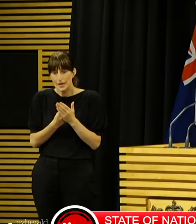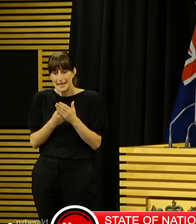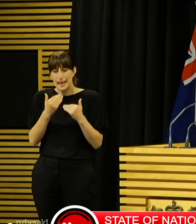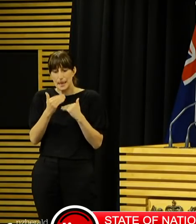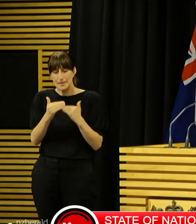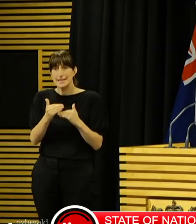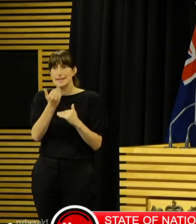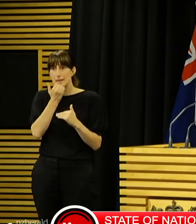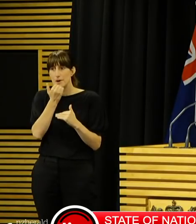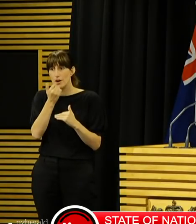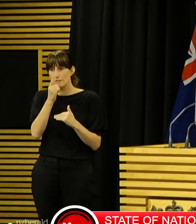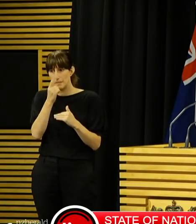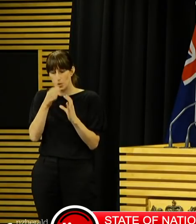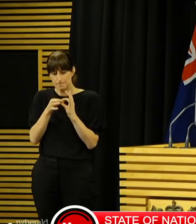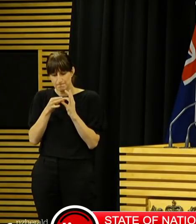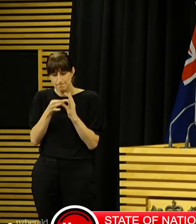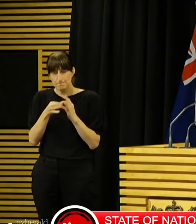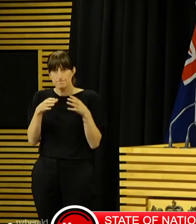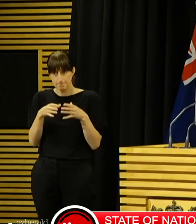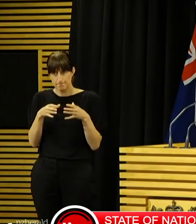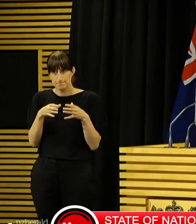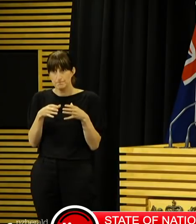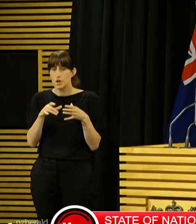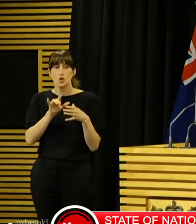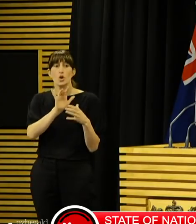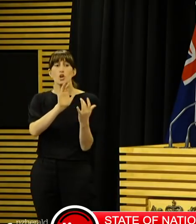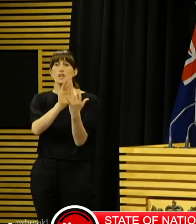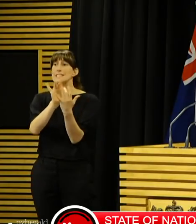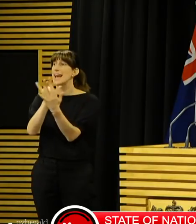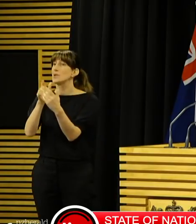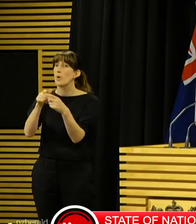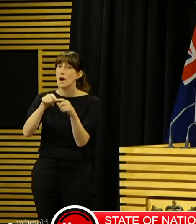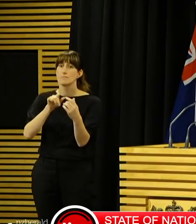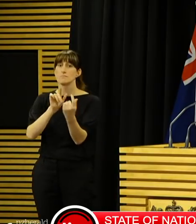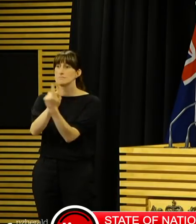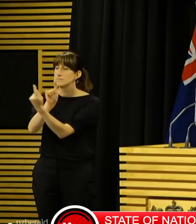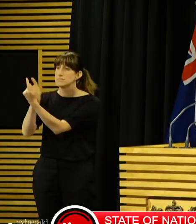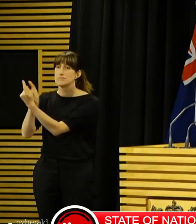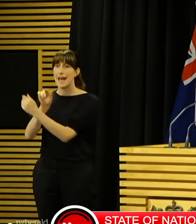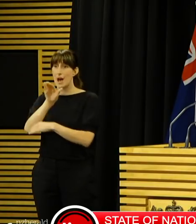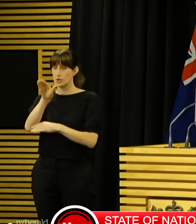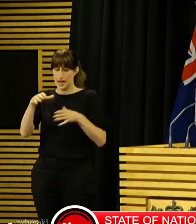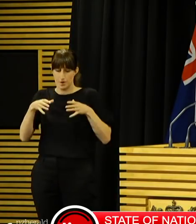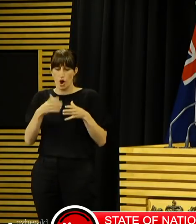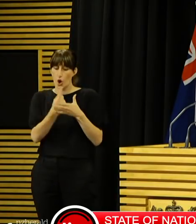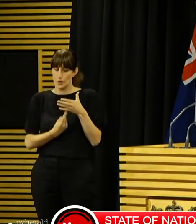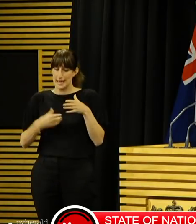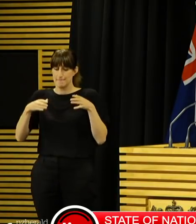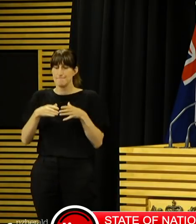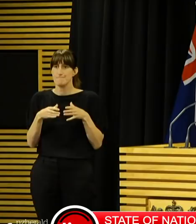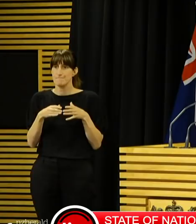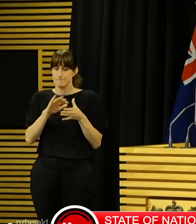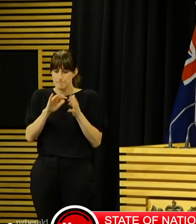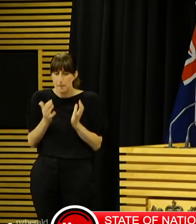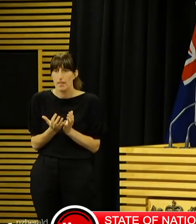stay together, self-isolated, having no contact with people outside of that. Today, we will also be issuing